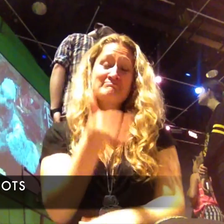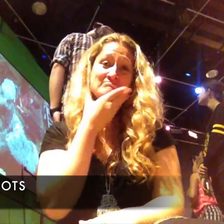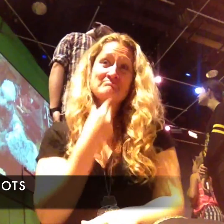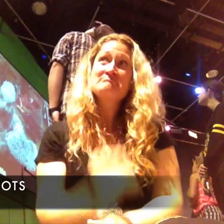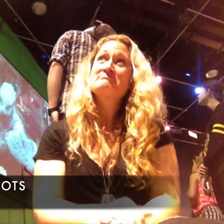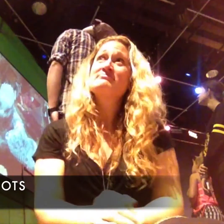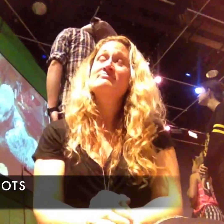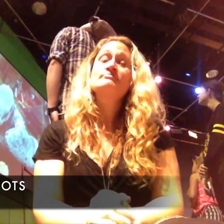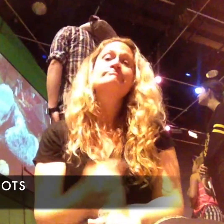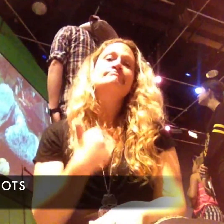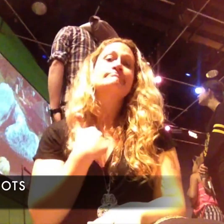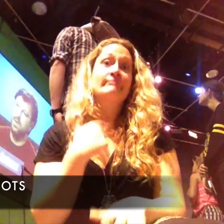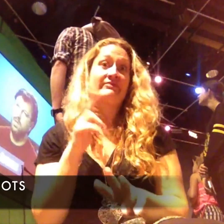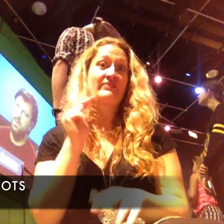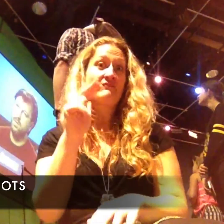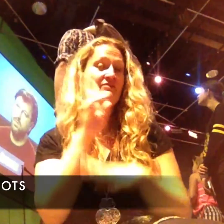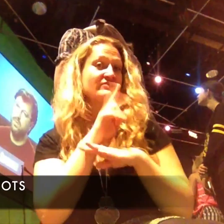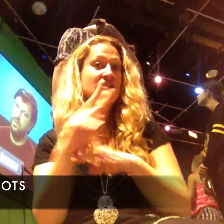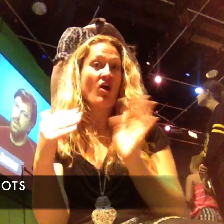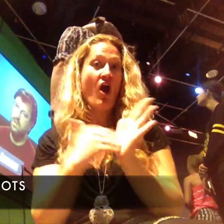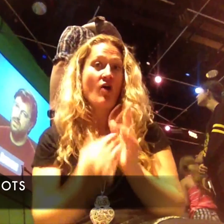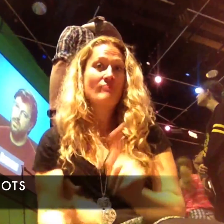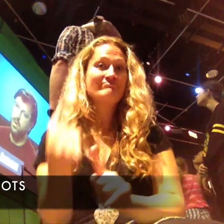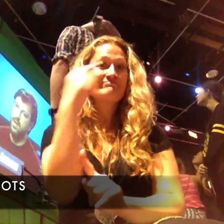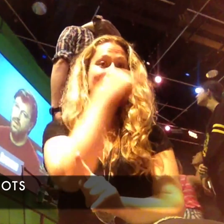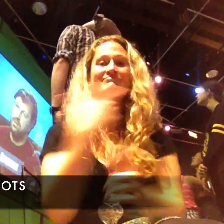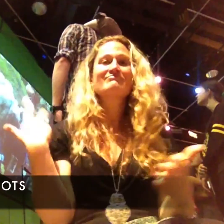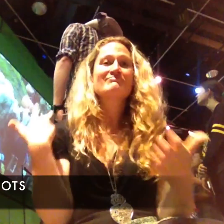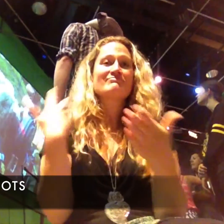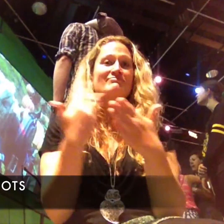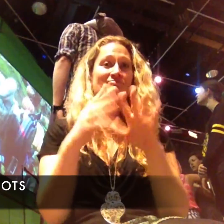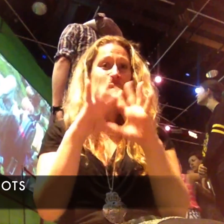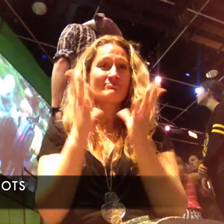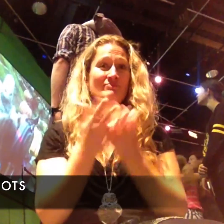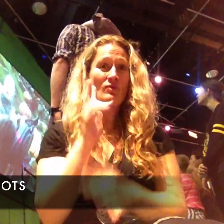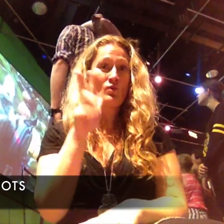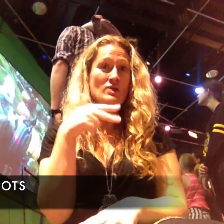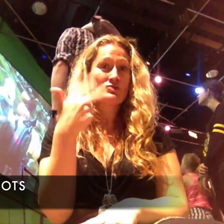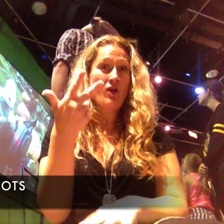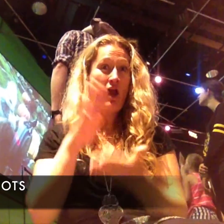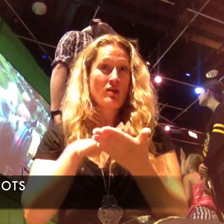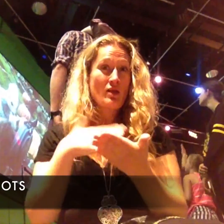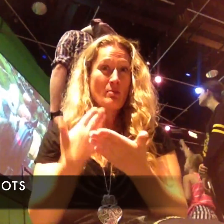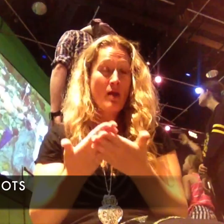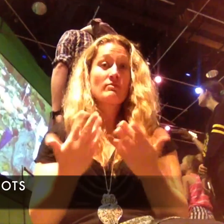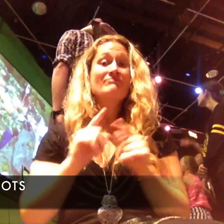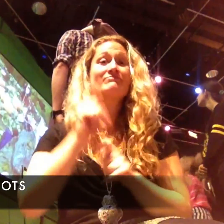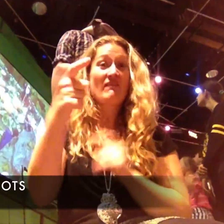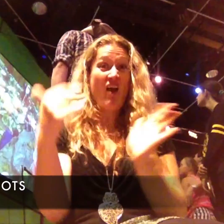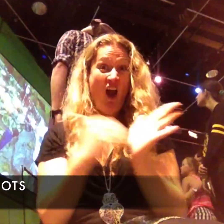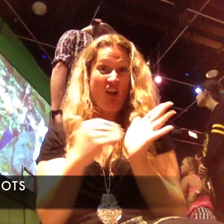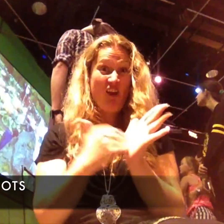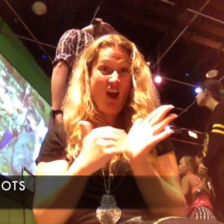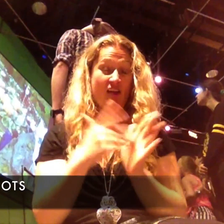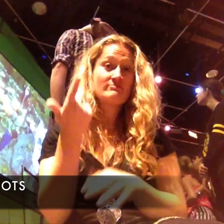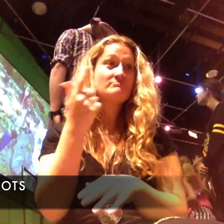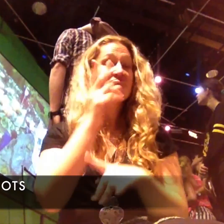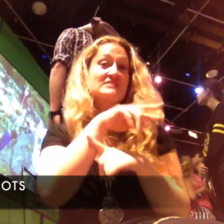On the third film there, Griff was created as a radical creature that can be used on set. But there are limitations to what the practical